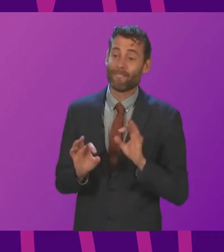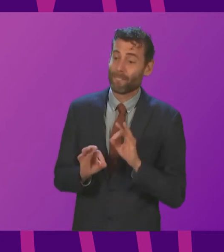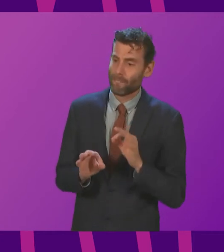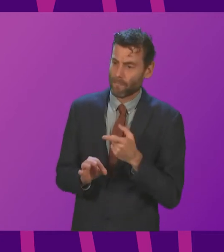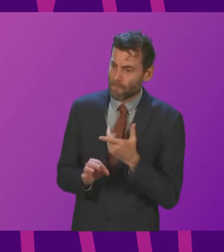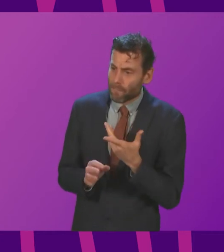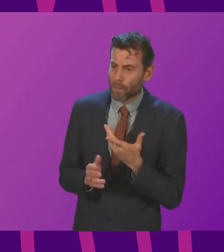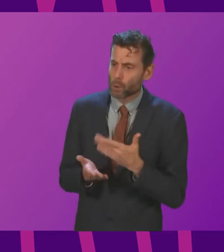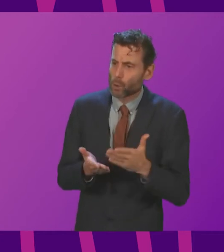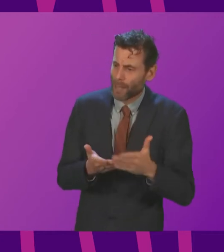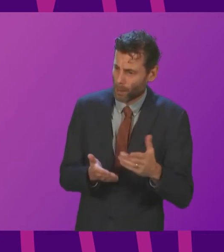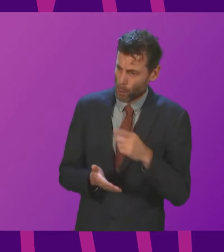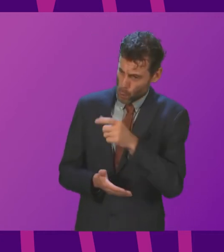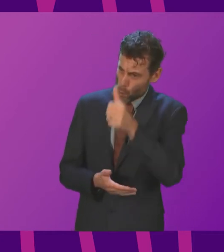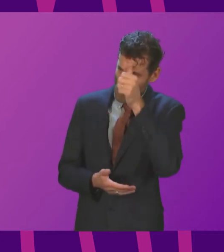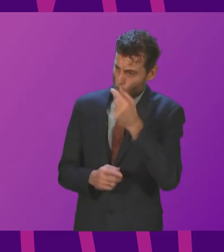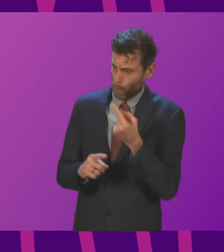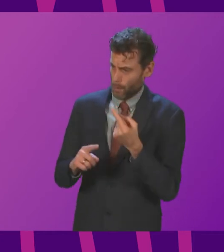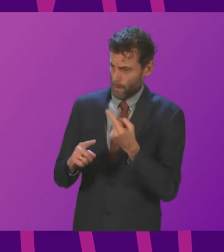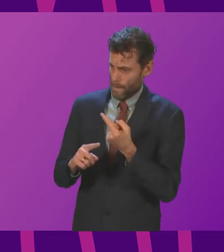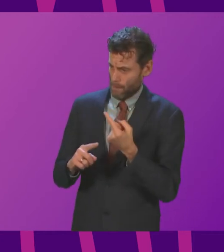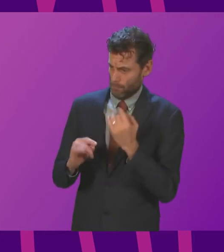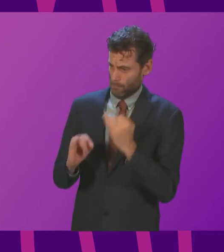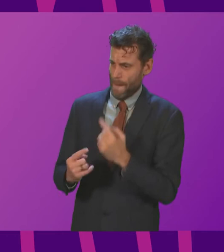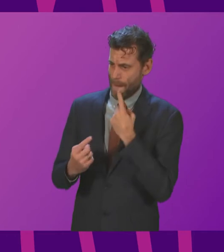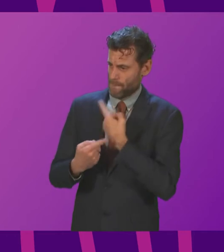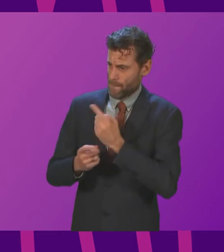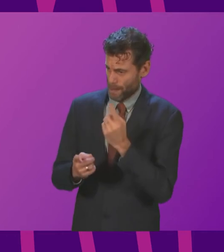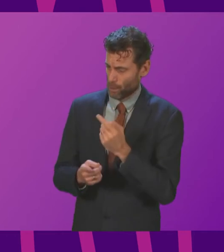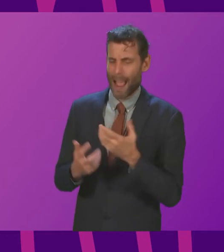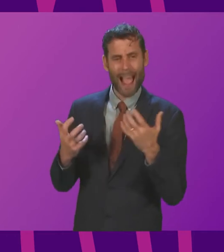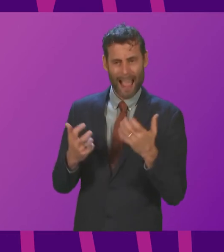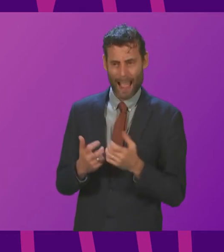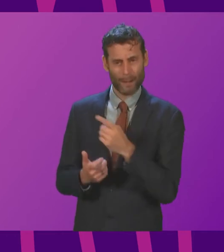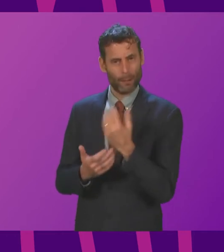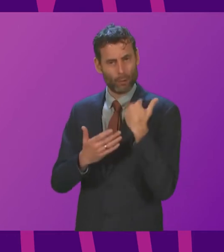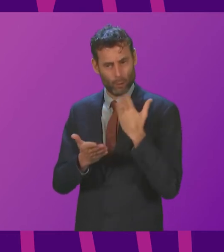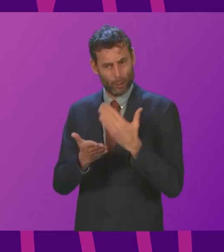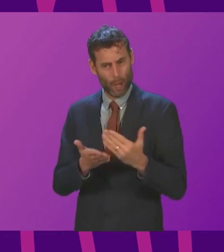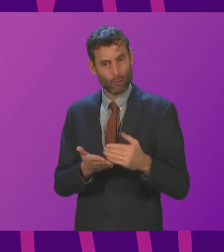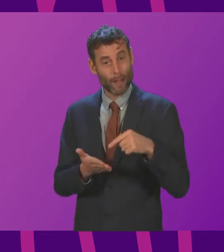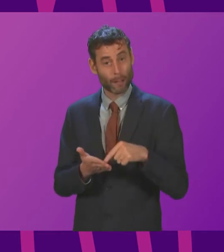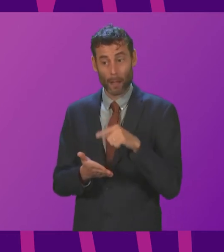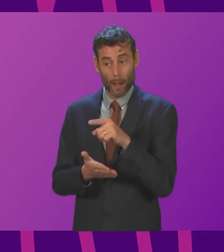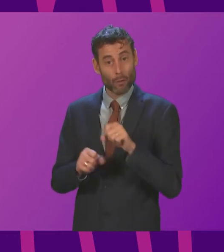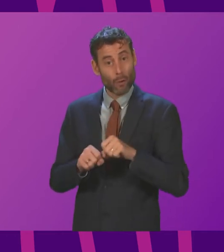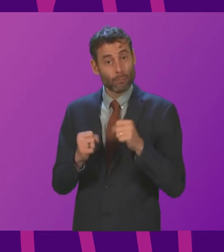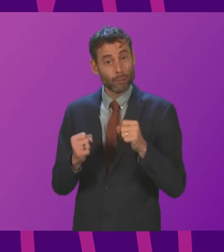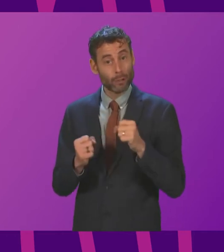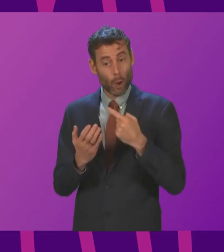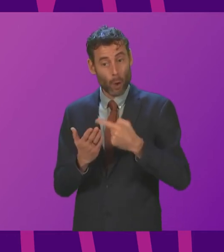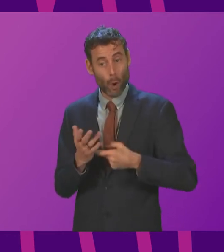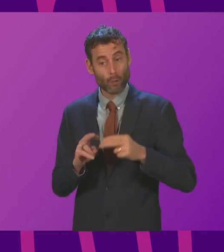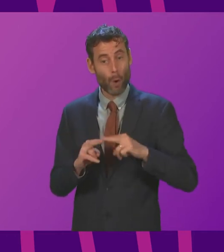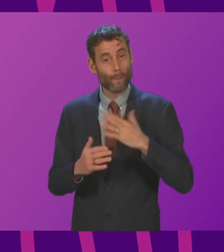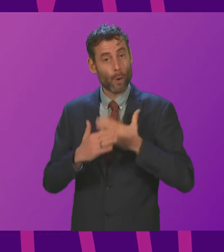misinformation has been part of the official report can you advise how this error should be addressed and whether there has been any breach in the code of conduct ministerial